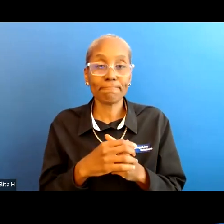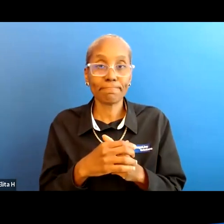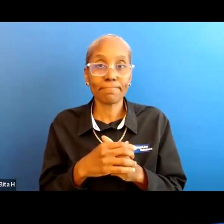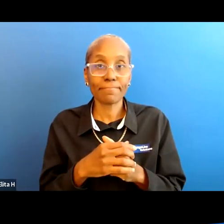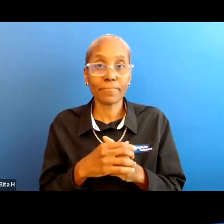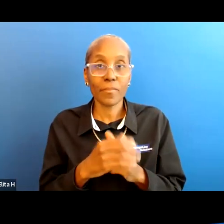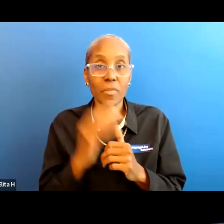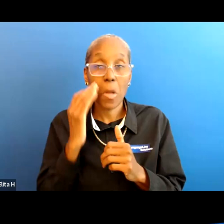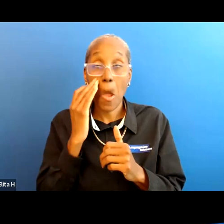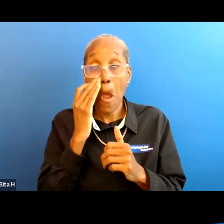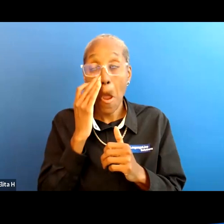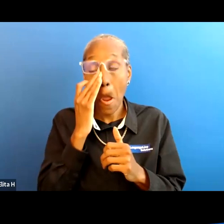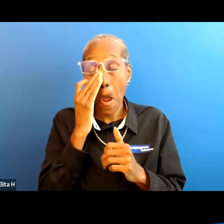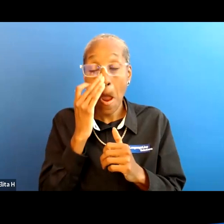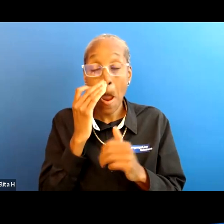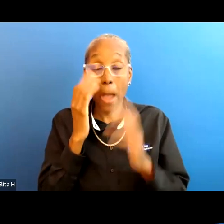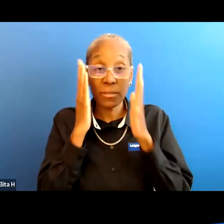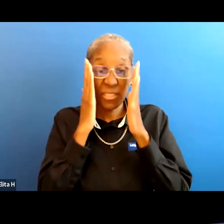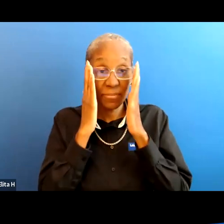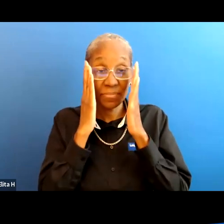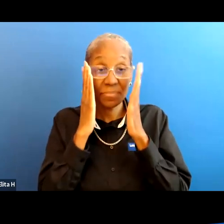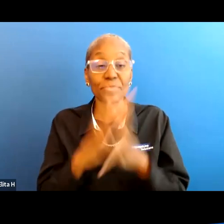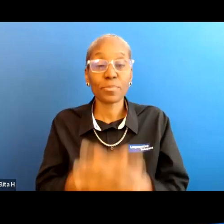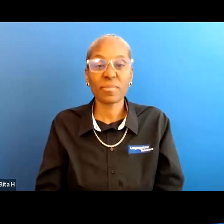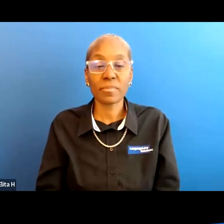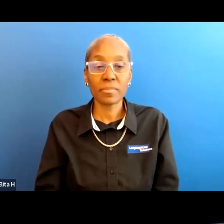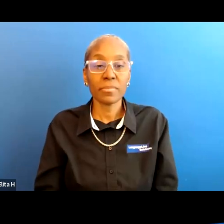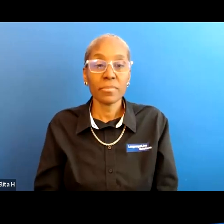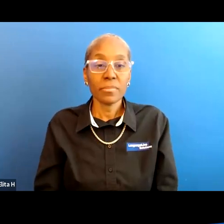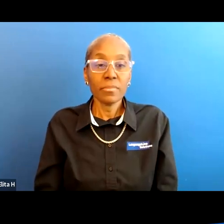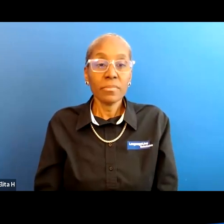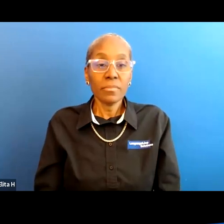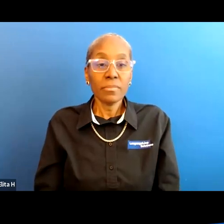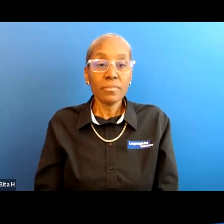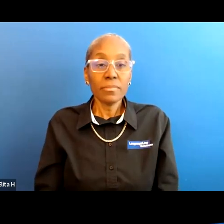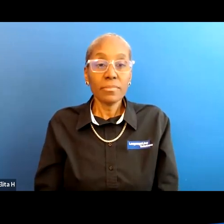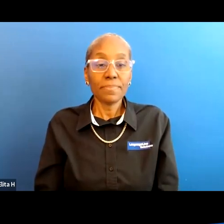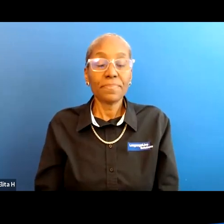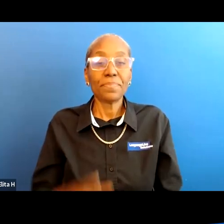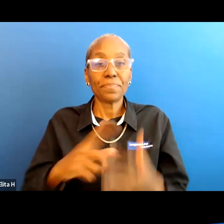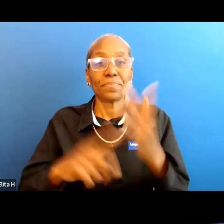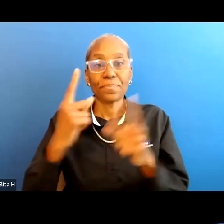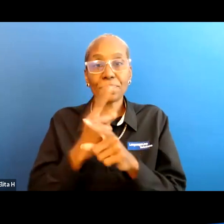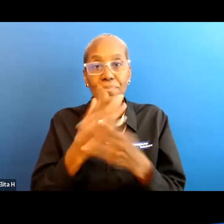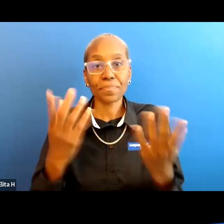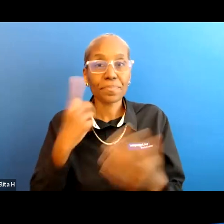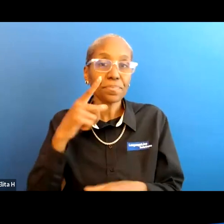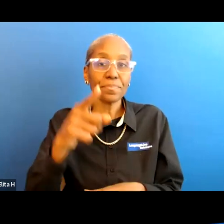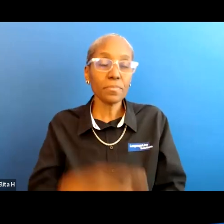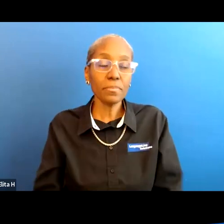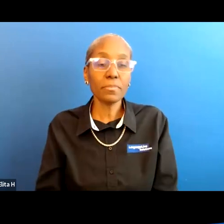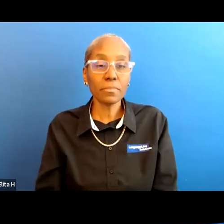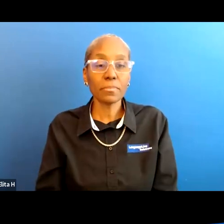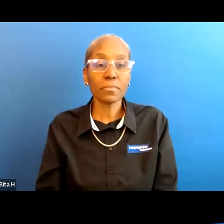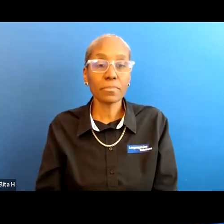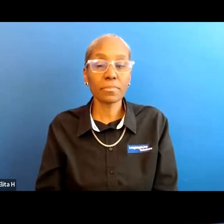that is um that is what is uh the appropriate thing for you okay